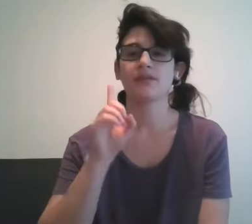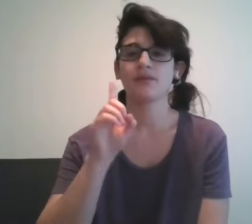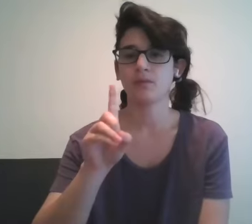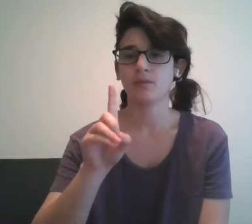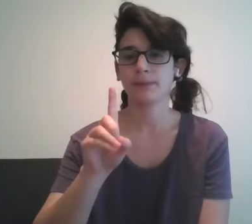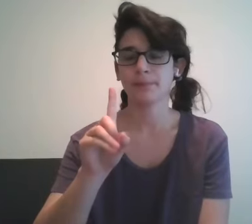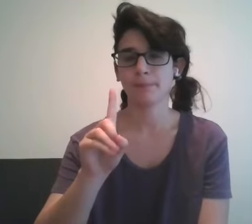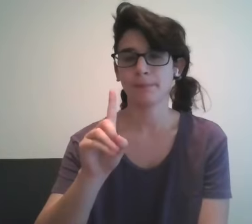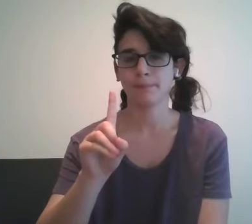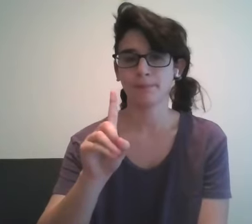one